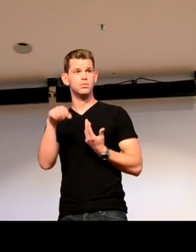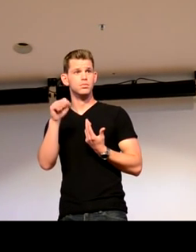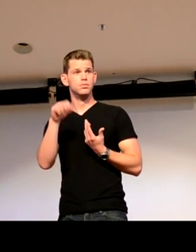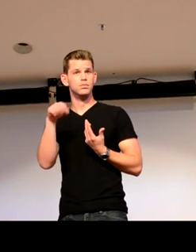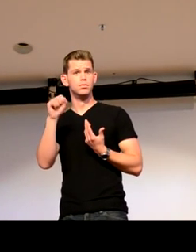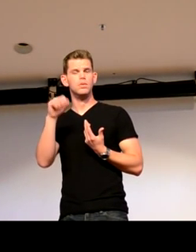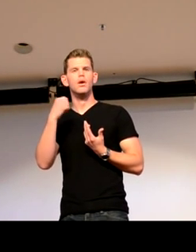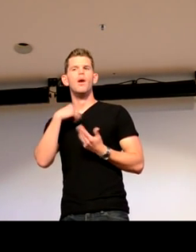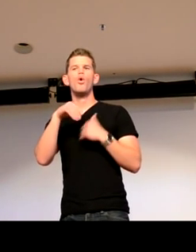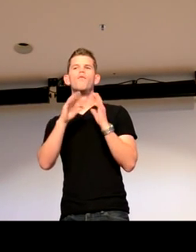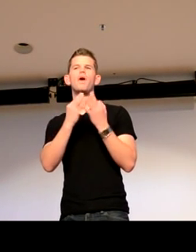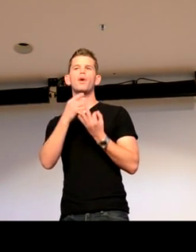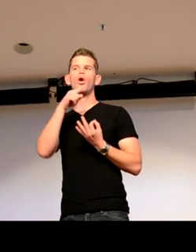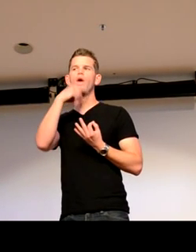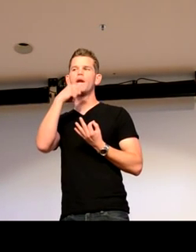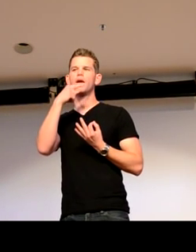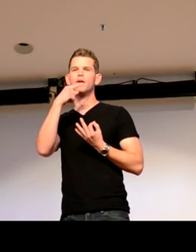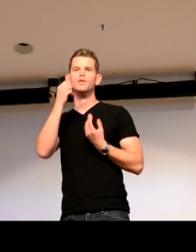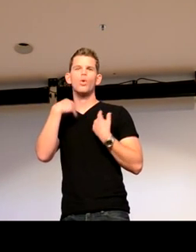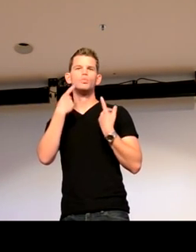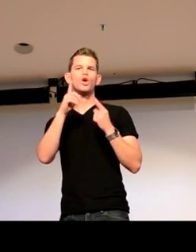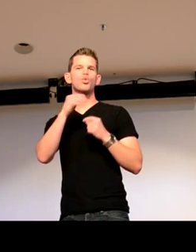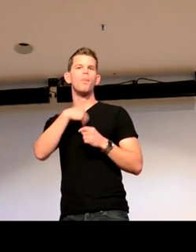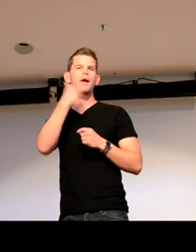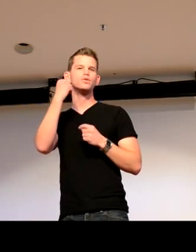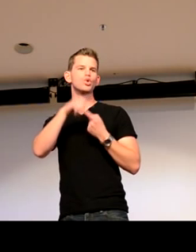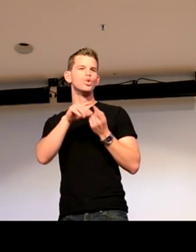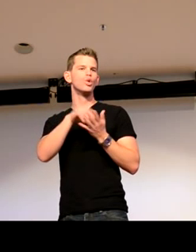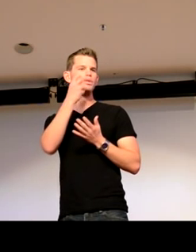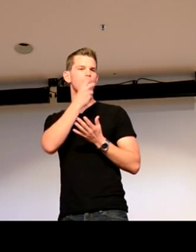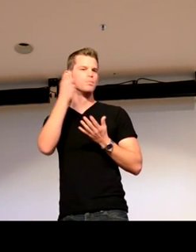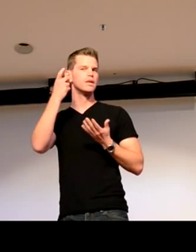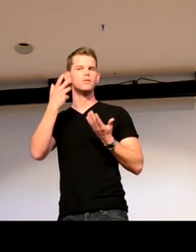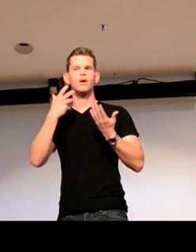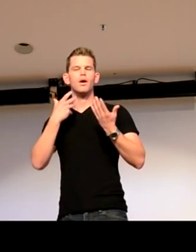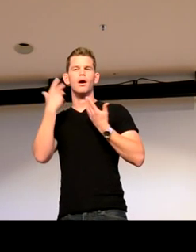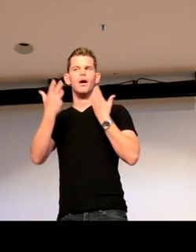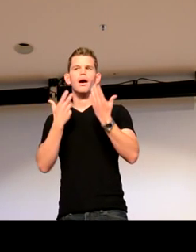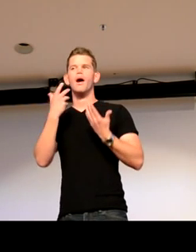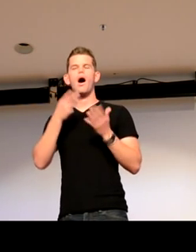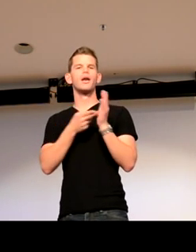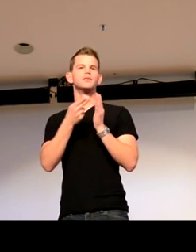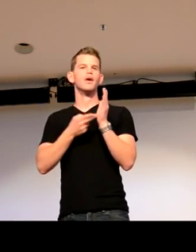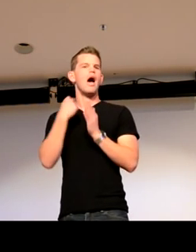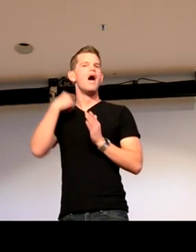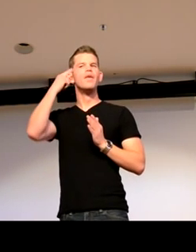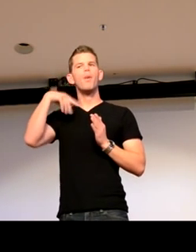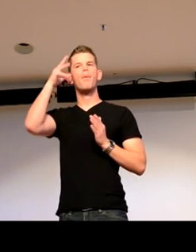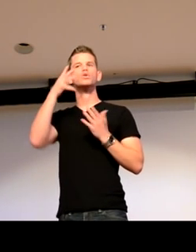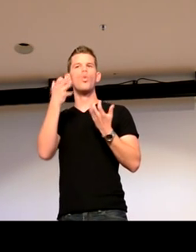my voice? So, got me all the way down. Well, I'm talking to my client, you, you can hear me again. Honey, I see you about phone number